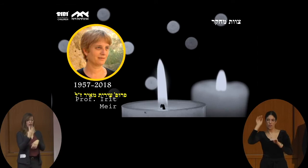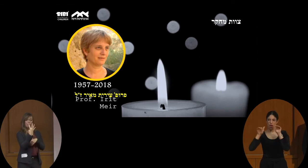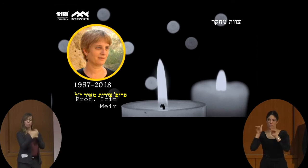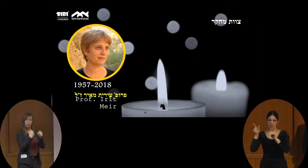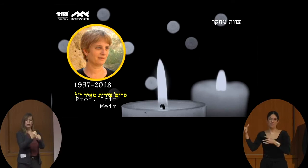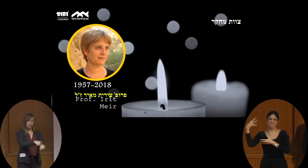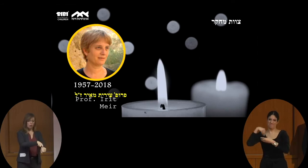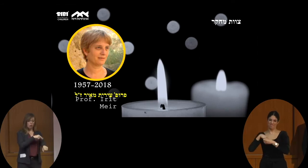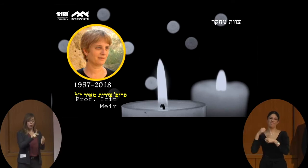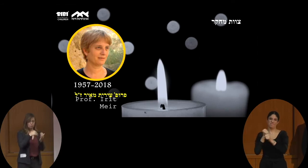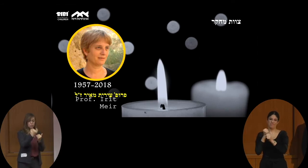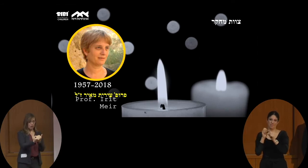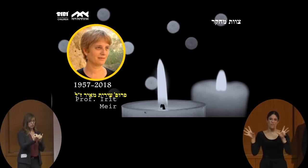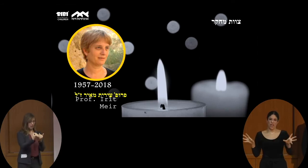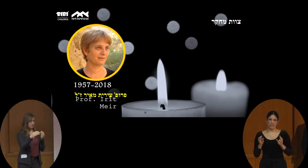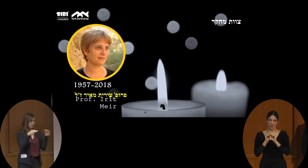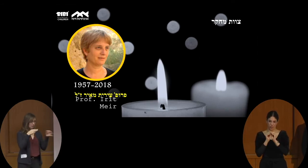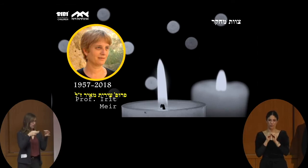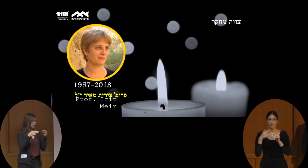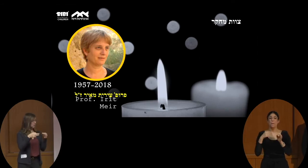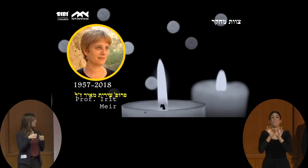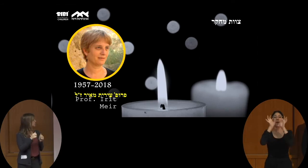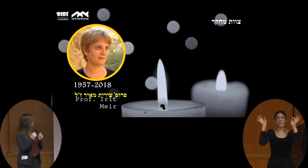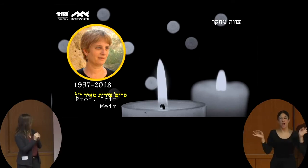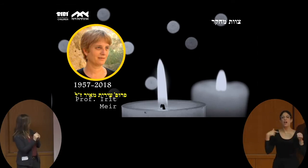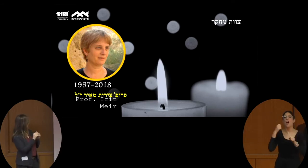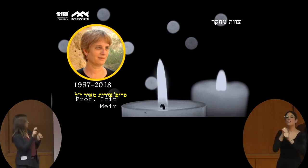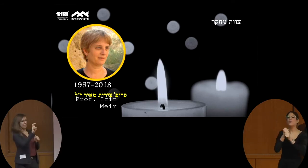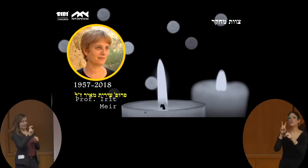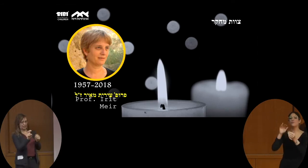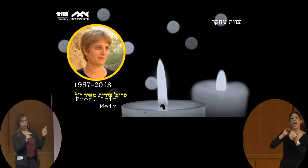was with Irit. It was Irit's project.